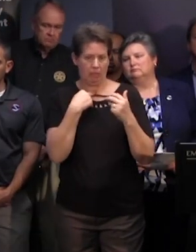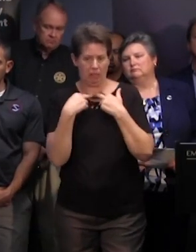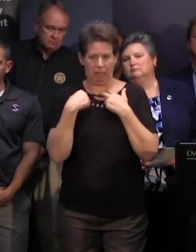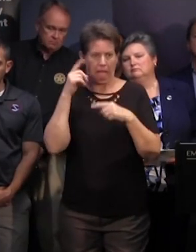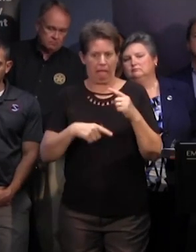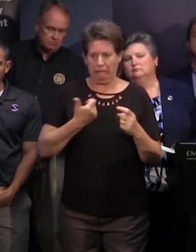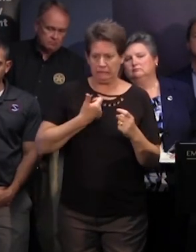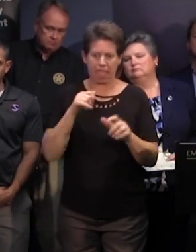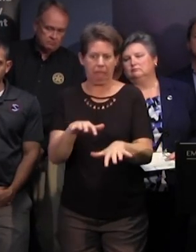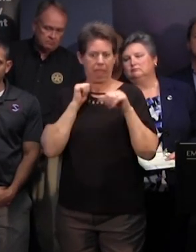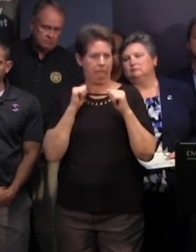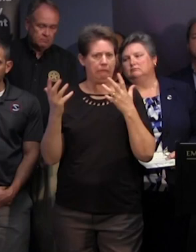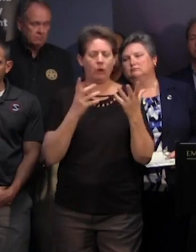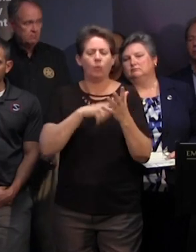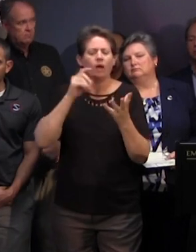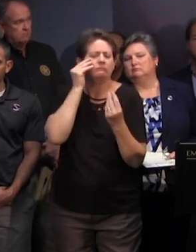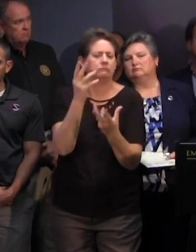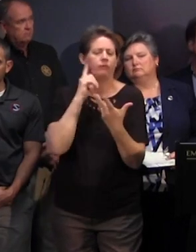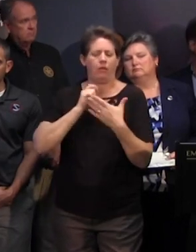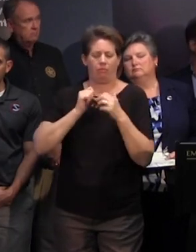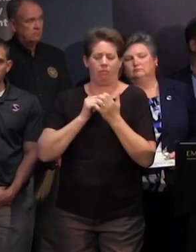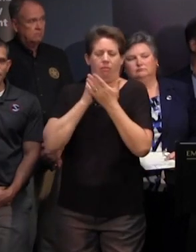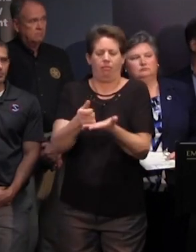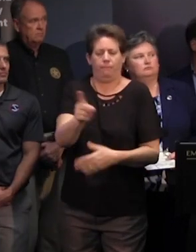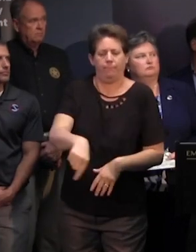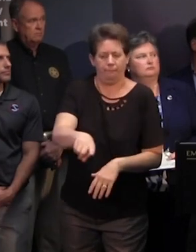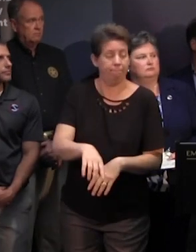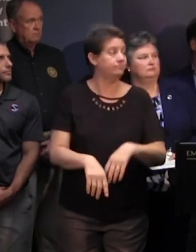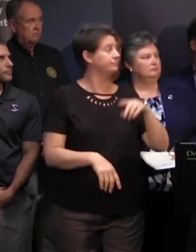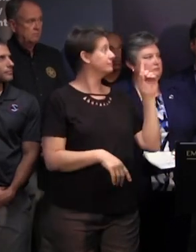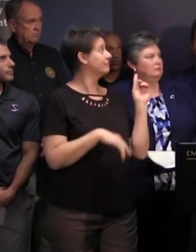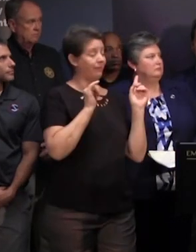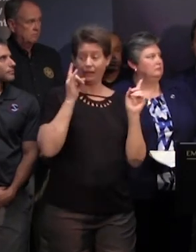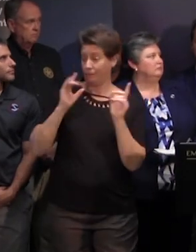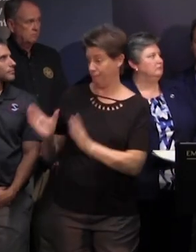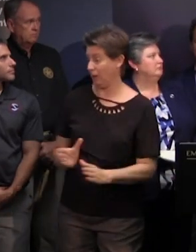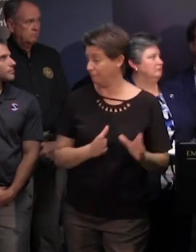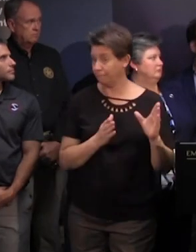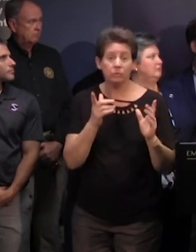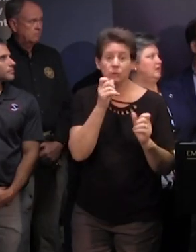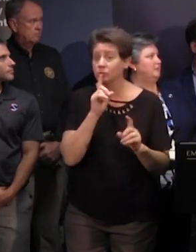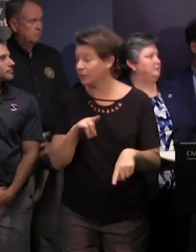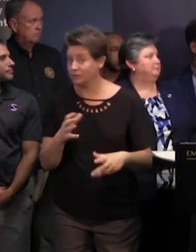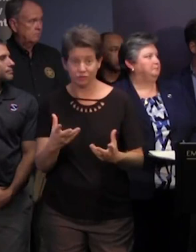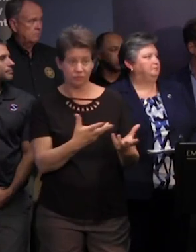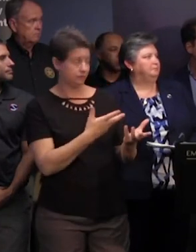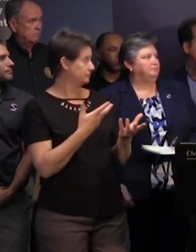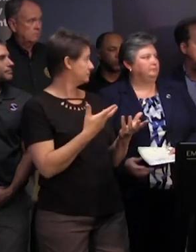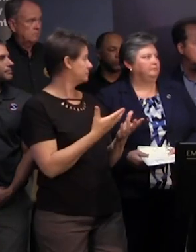about how they will receive help getting out of these affected areas well that's where the preparation comes in who would like to answer that